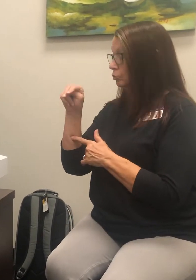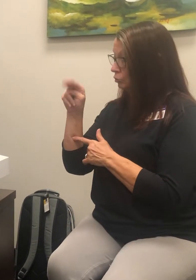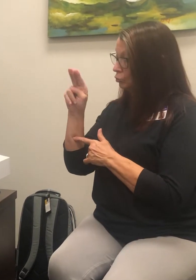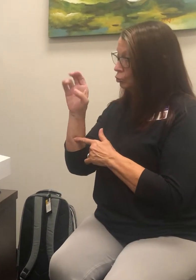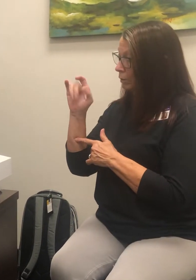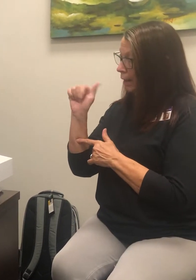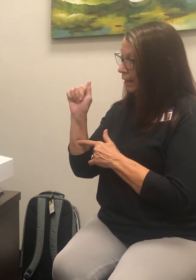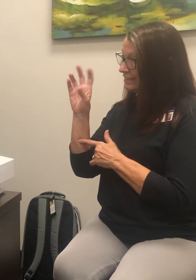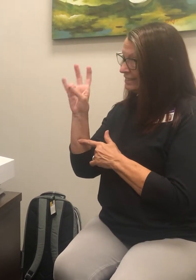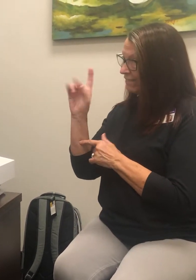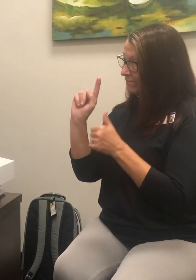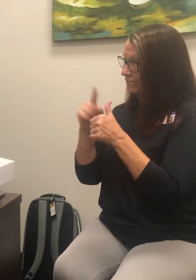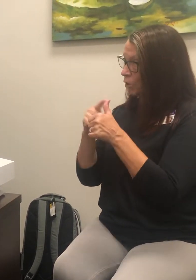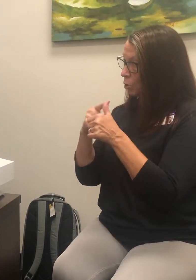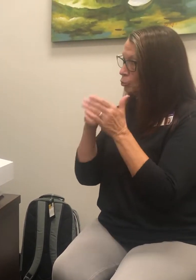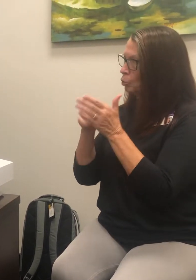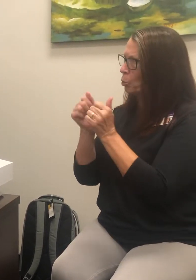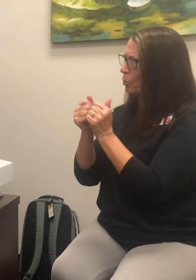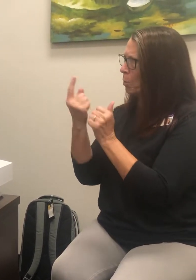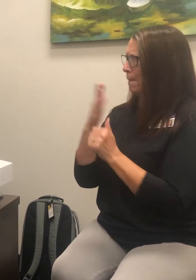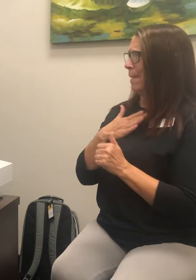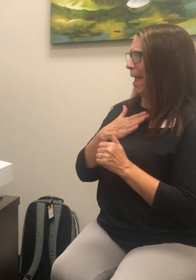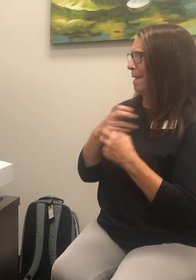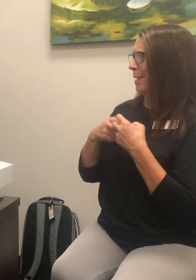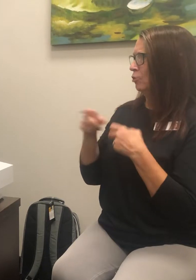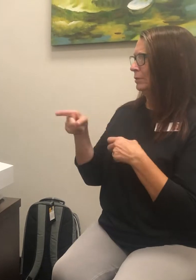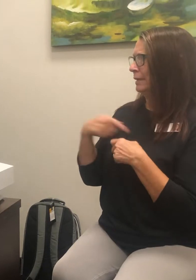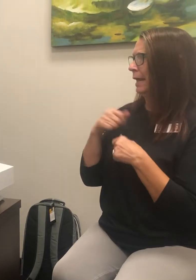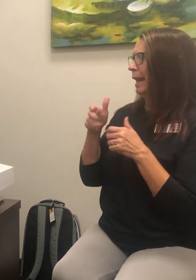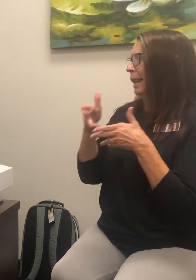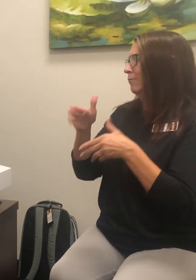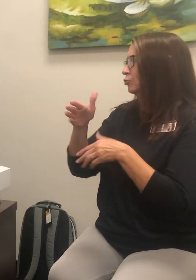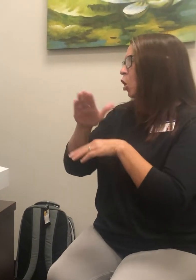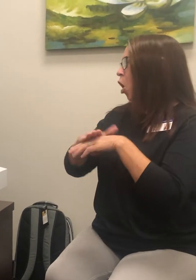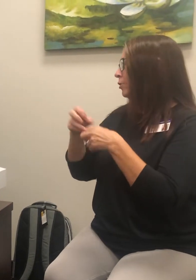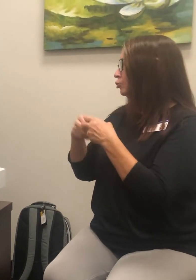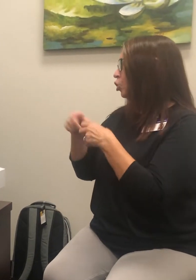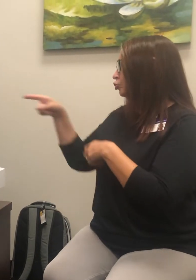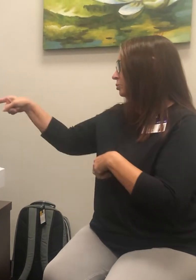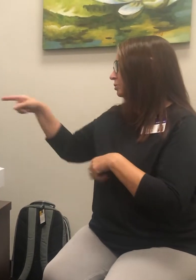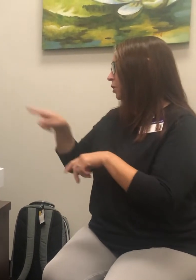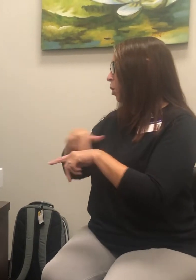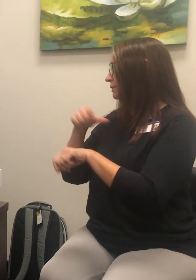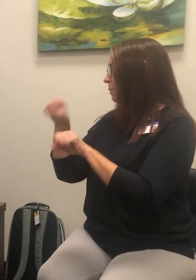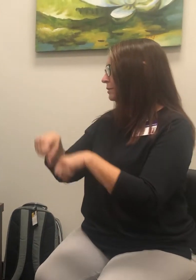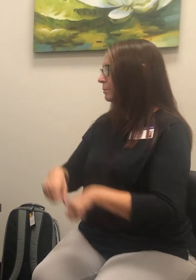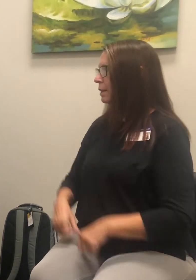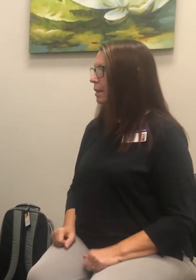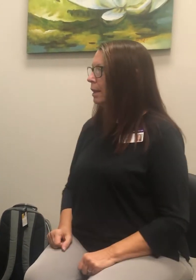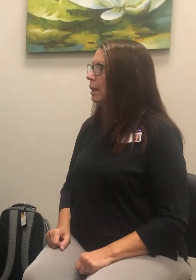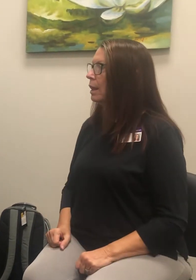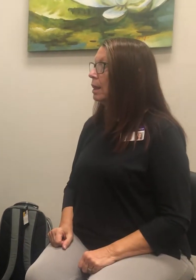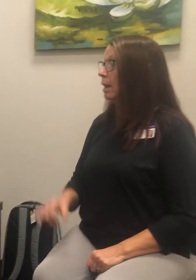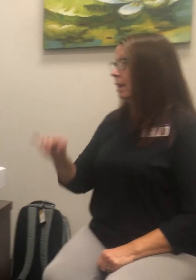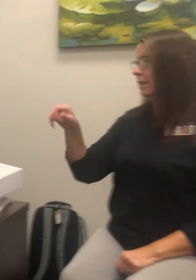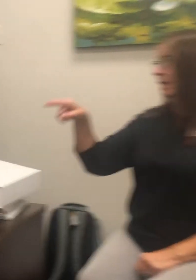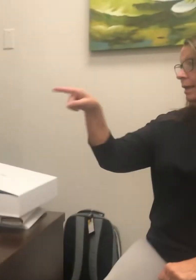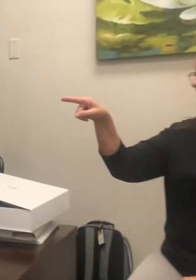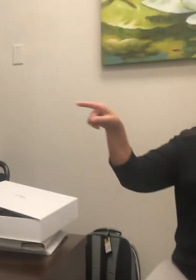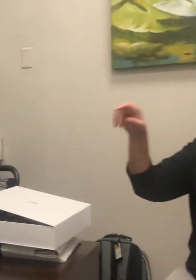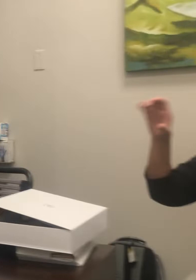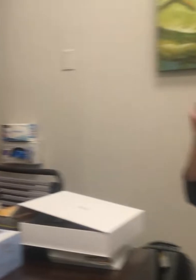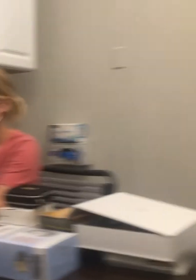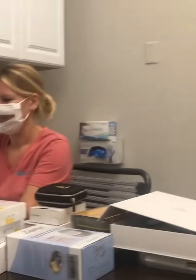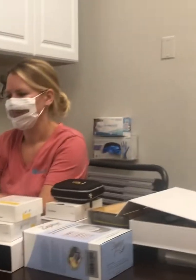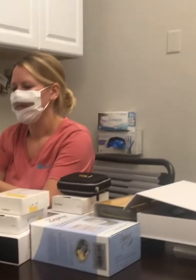I'm gonna show you with one of my batteries so I can leave yours on the charger as long as possible so this is your